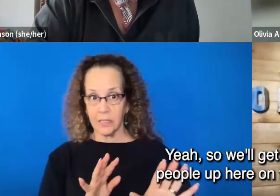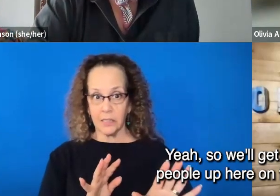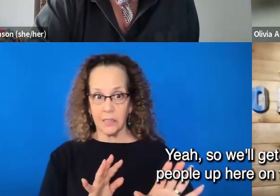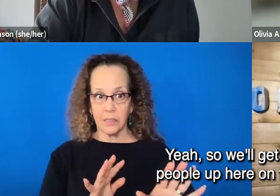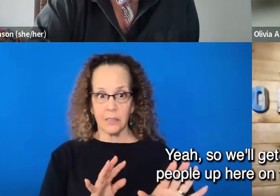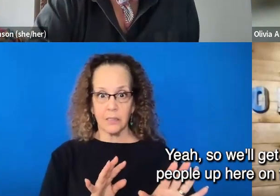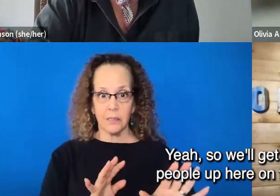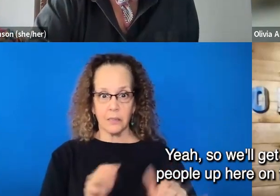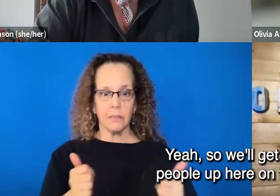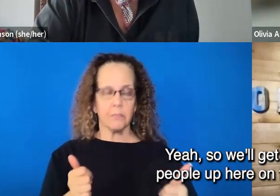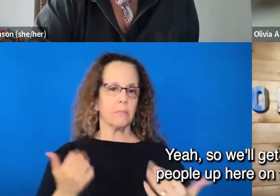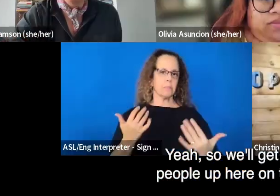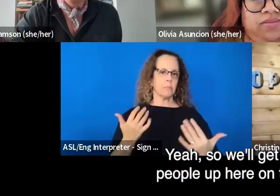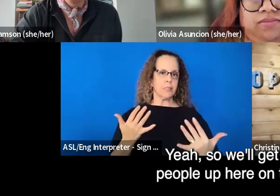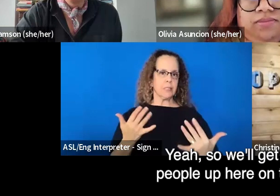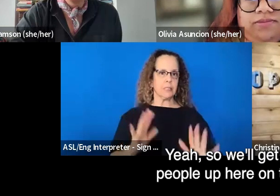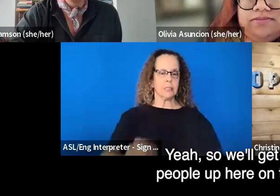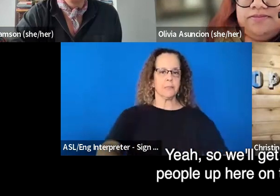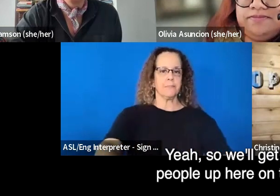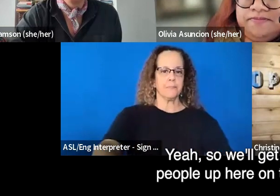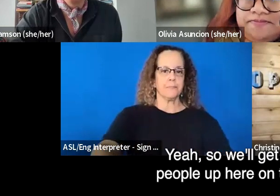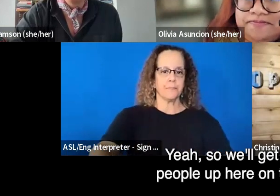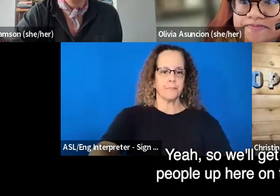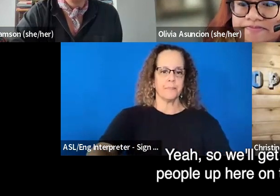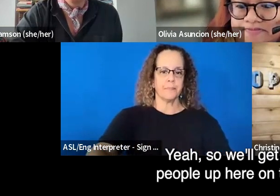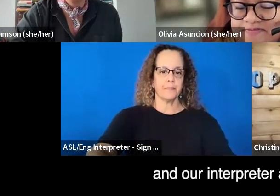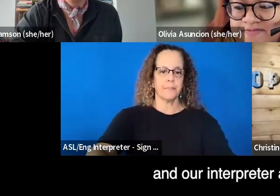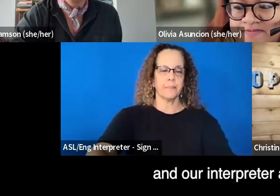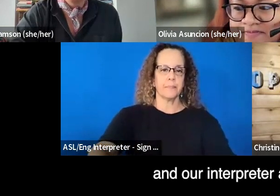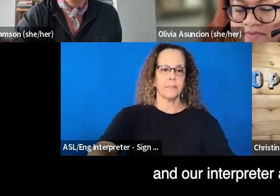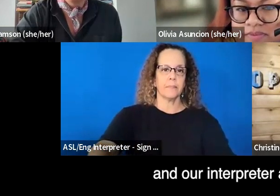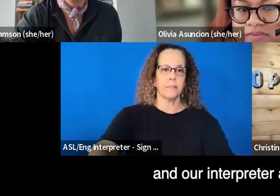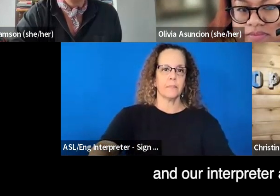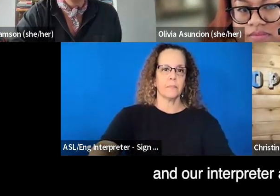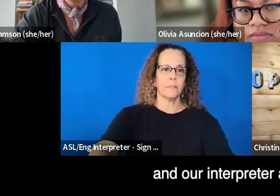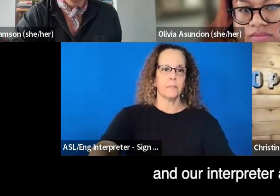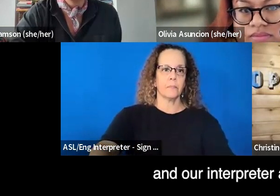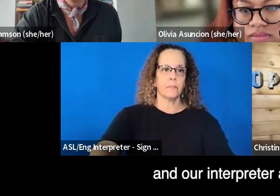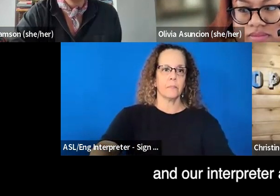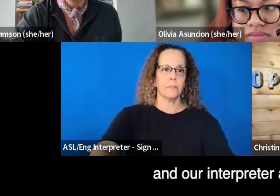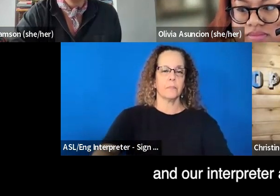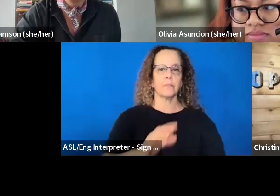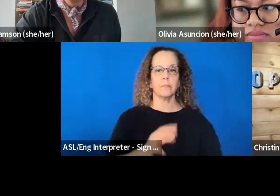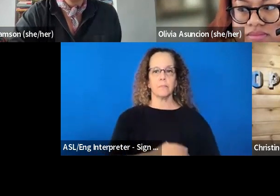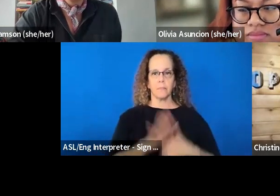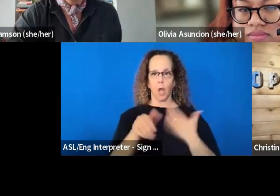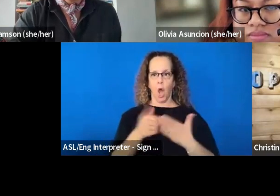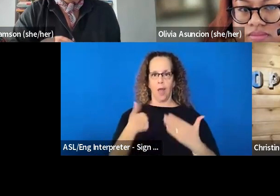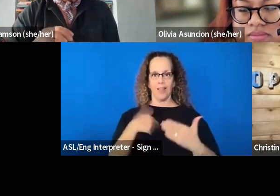Yeah. So we'll get all of our people up here on the screen and our interpreter as well. So,